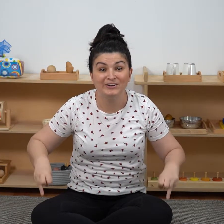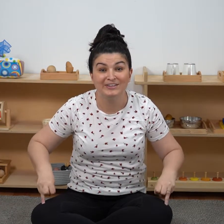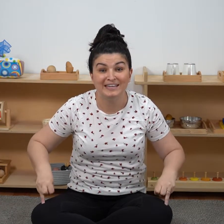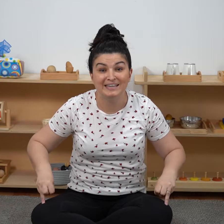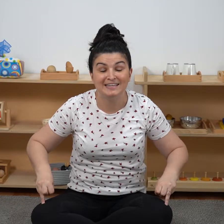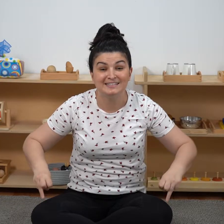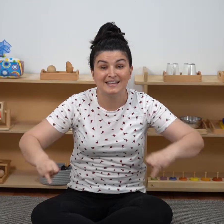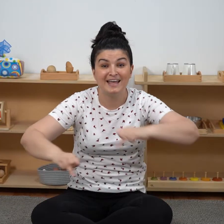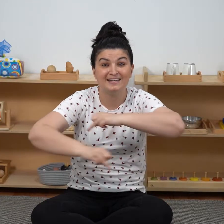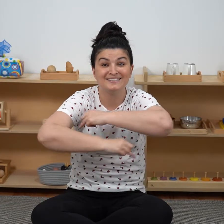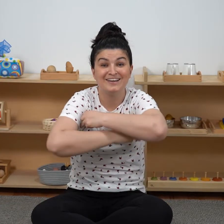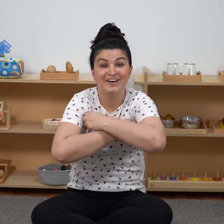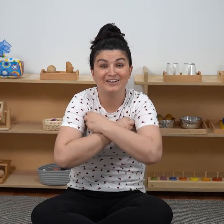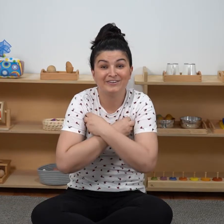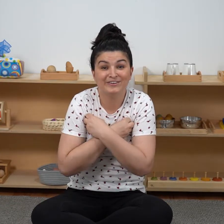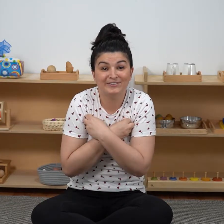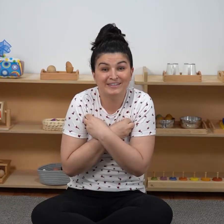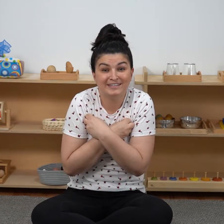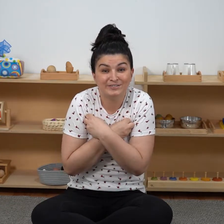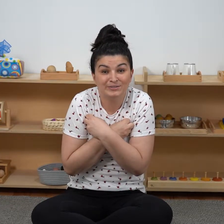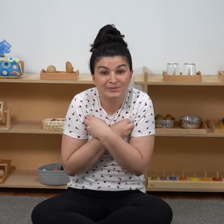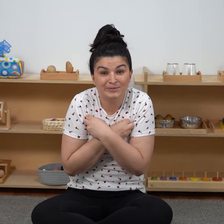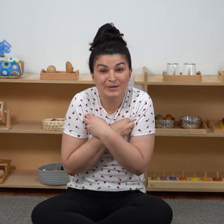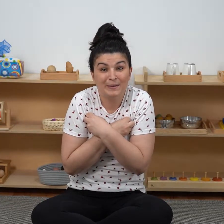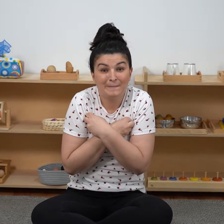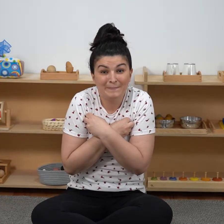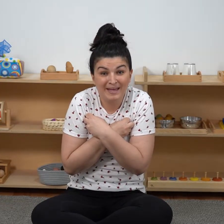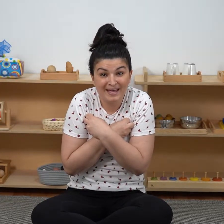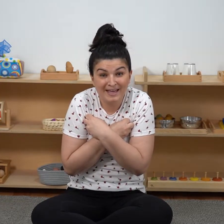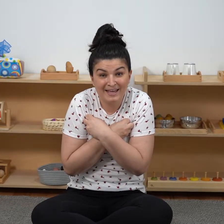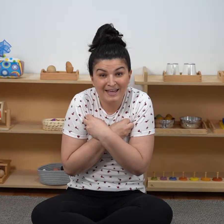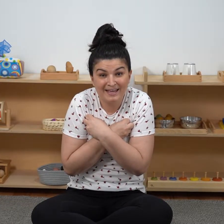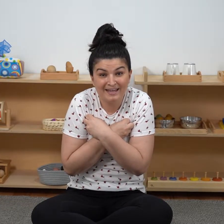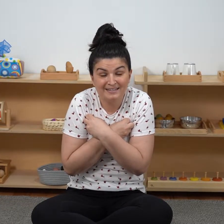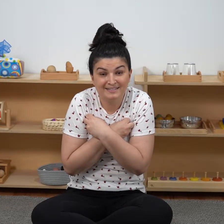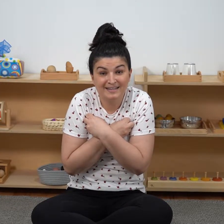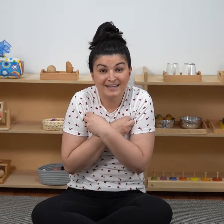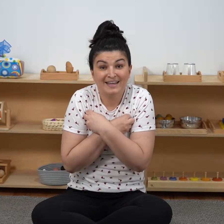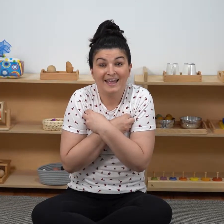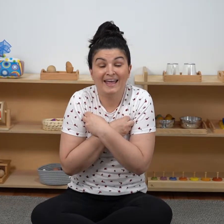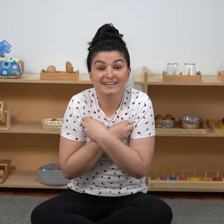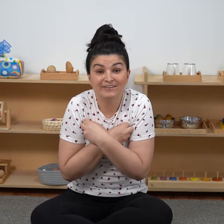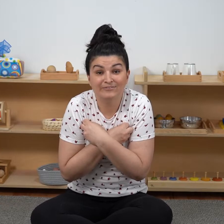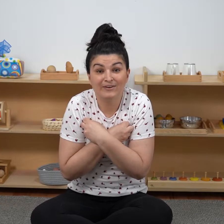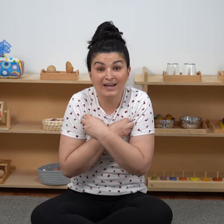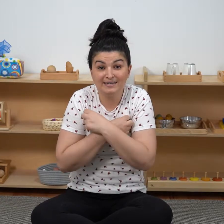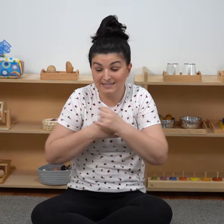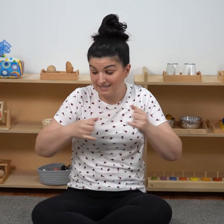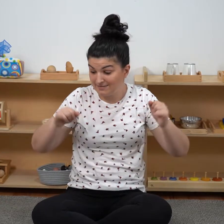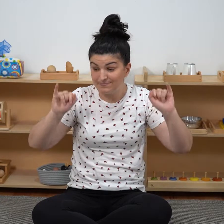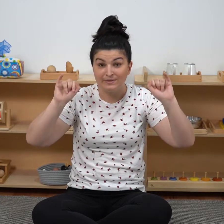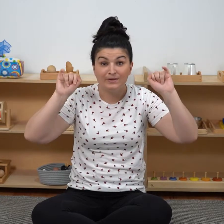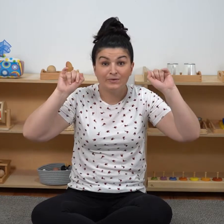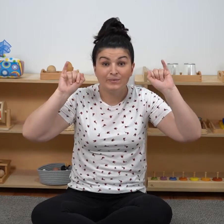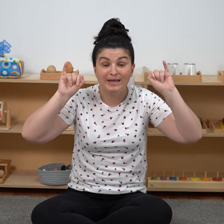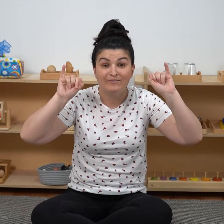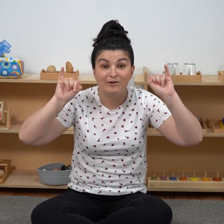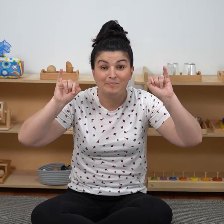your knees and tuck her knees and bed. And then finally, we have our